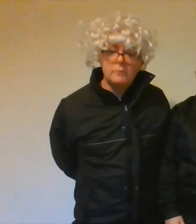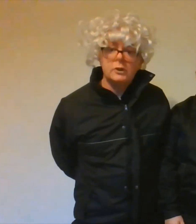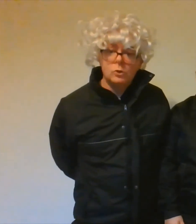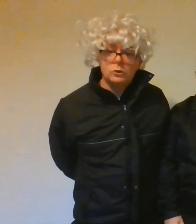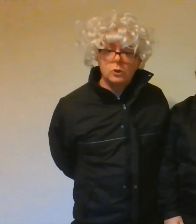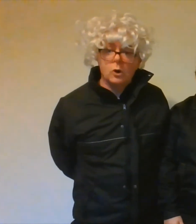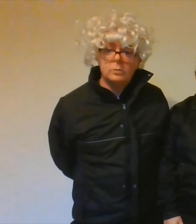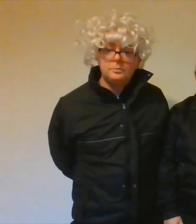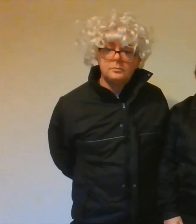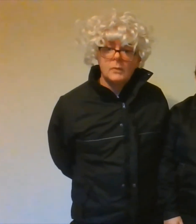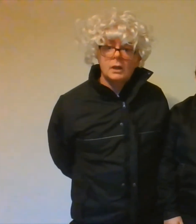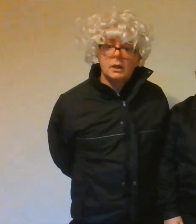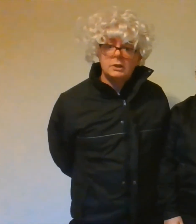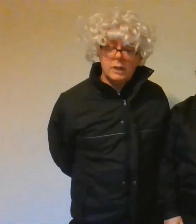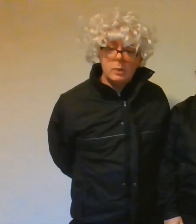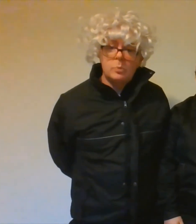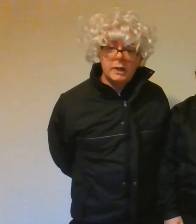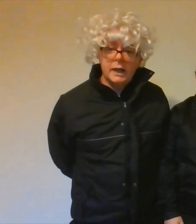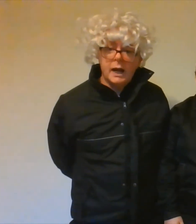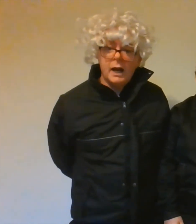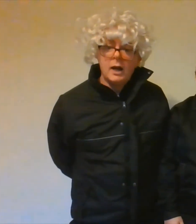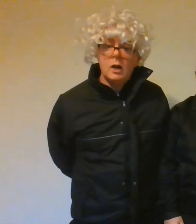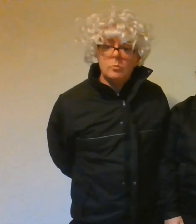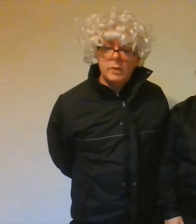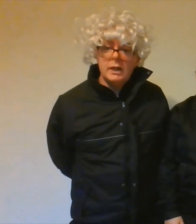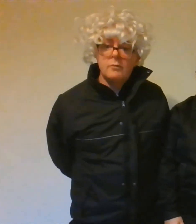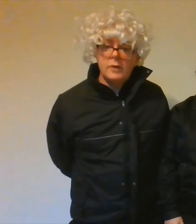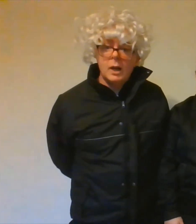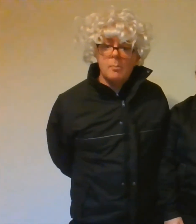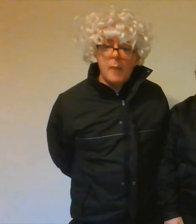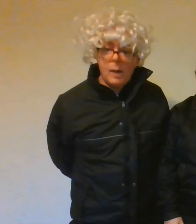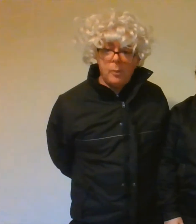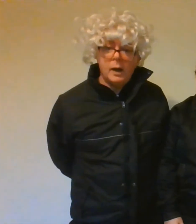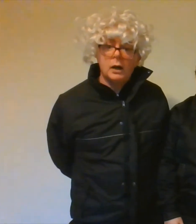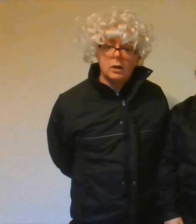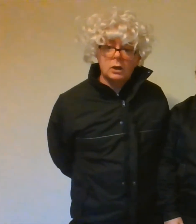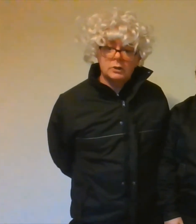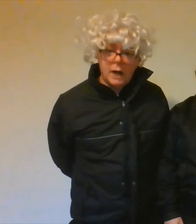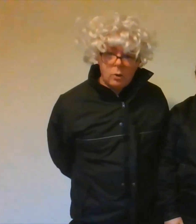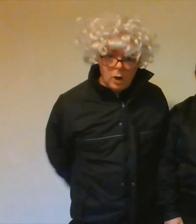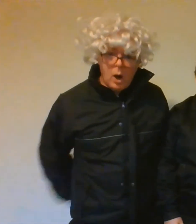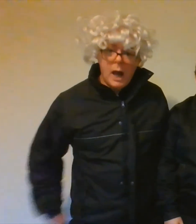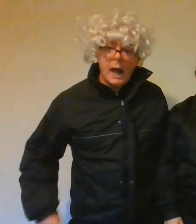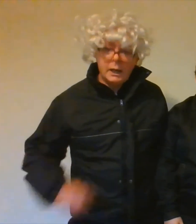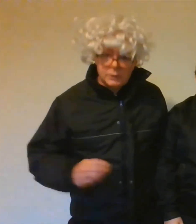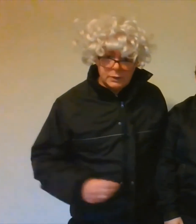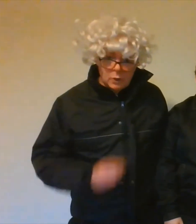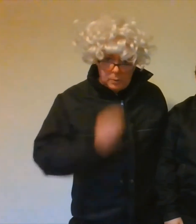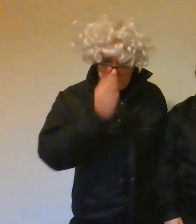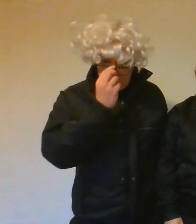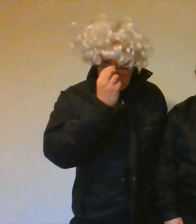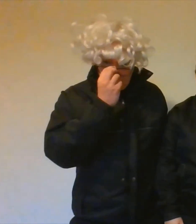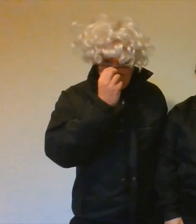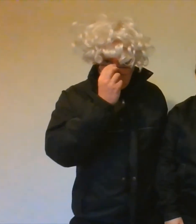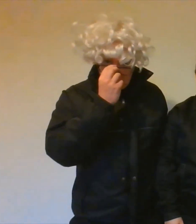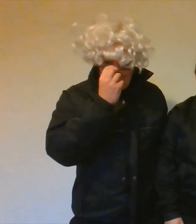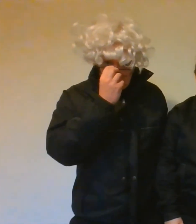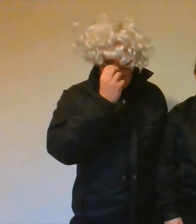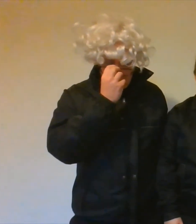Benvenuto. Ti bringa mia via Mappa Lockdowno Exito. Hello